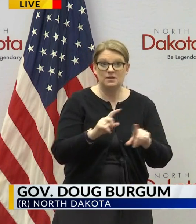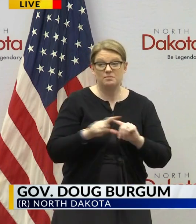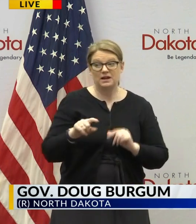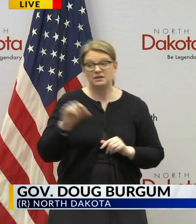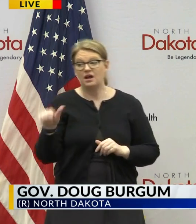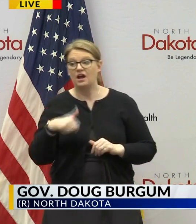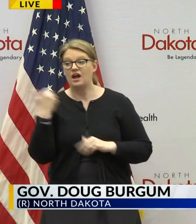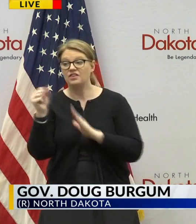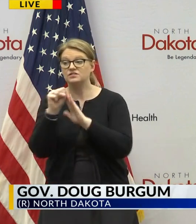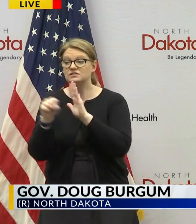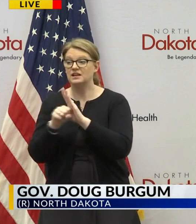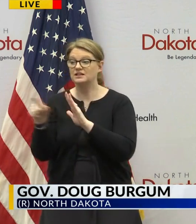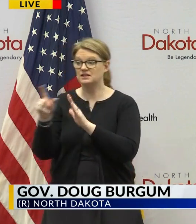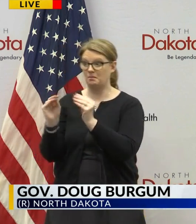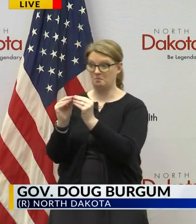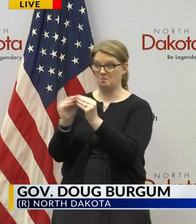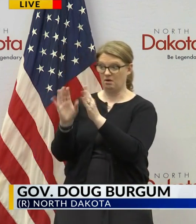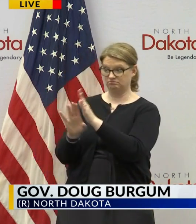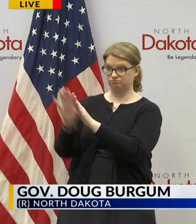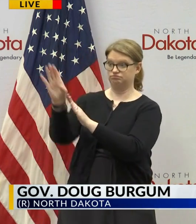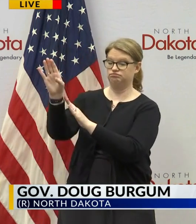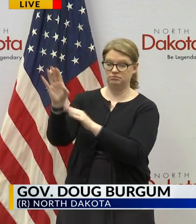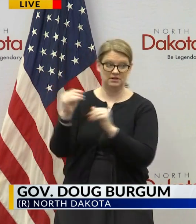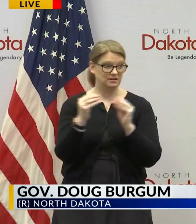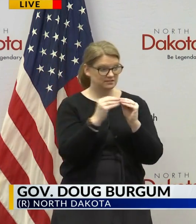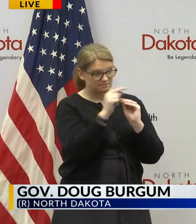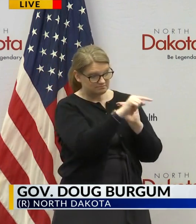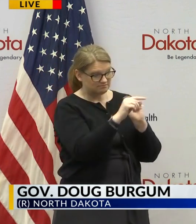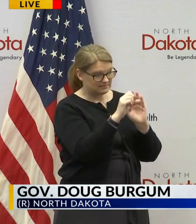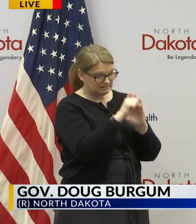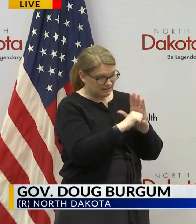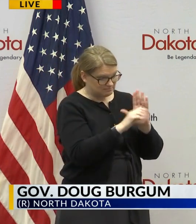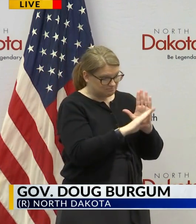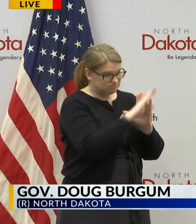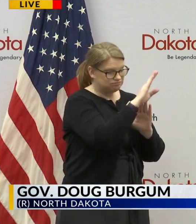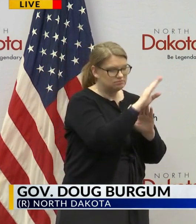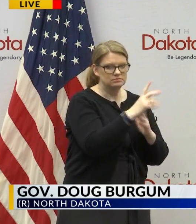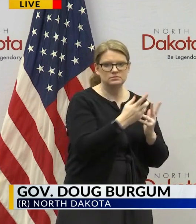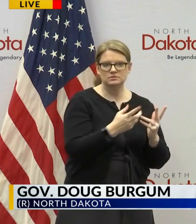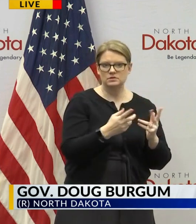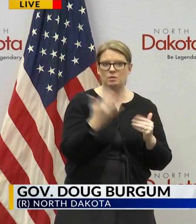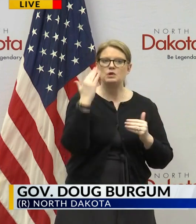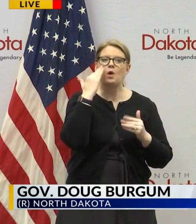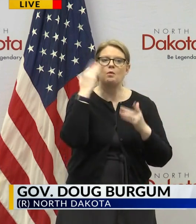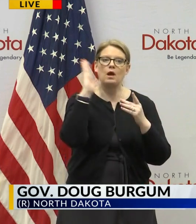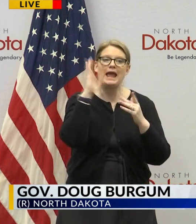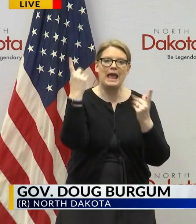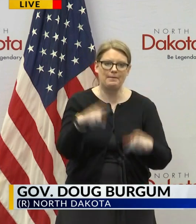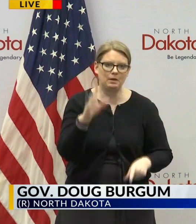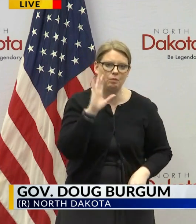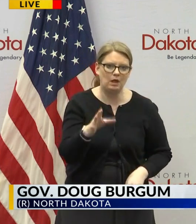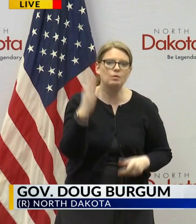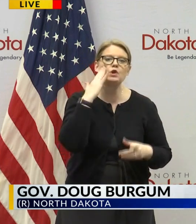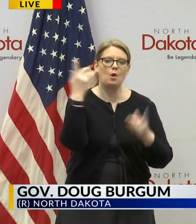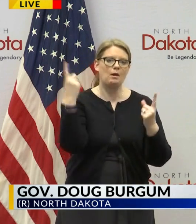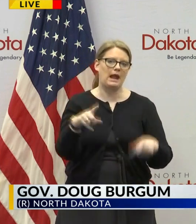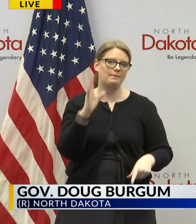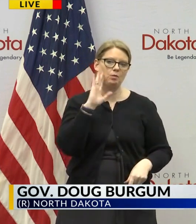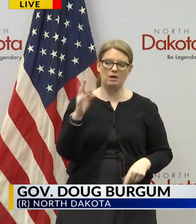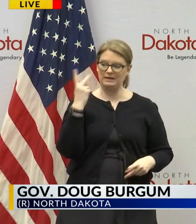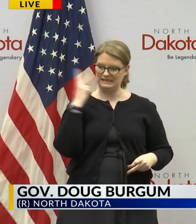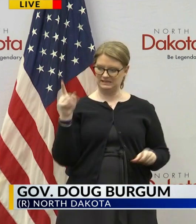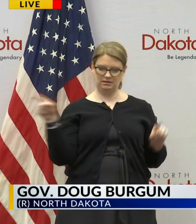that are weeks ahead of us and see see what our future may hold and we know that in other other states they are having